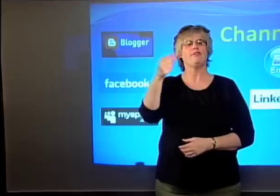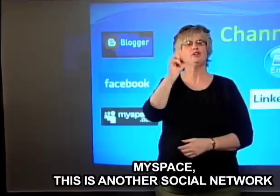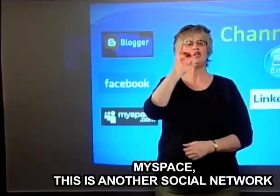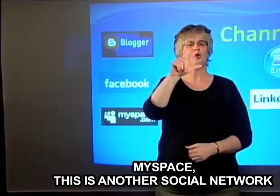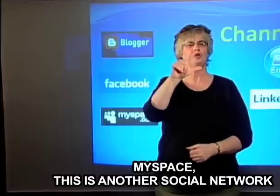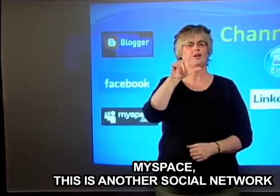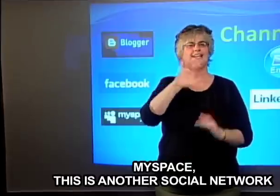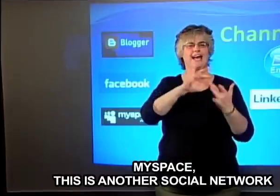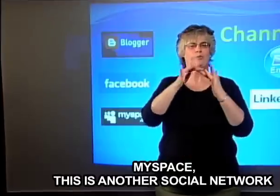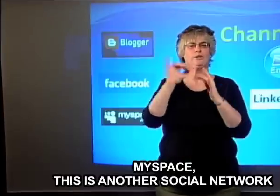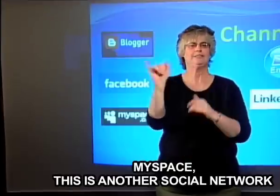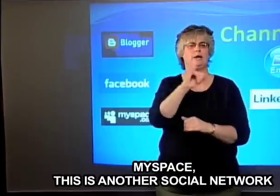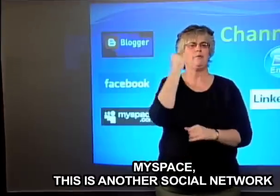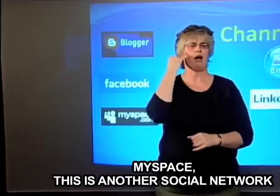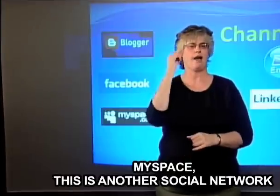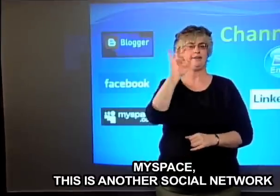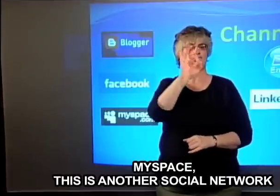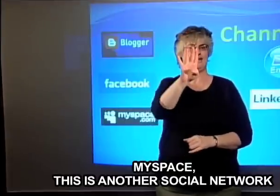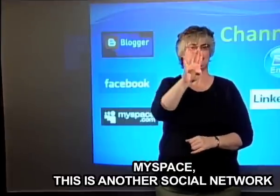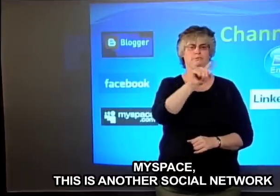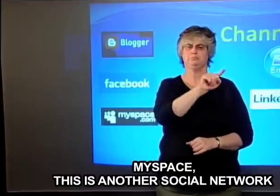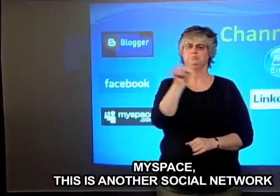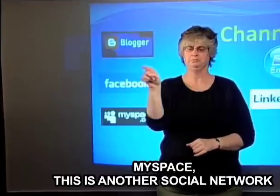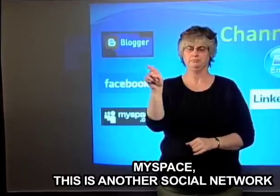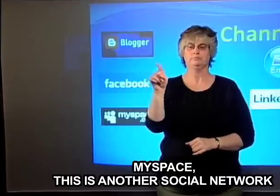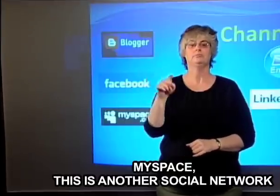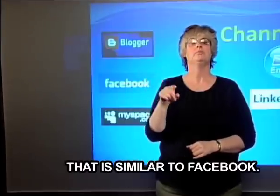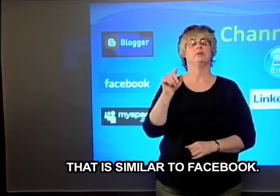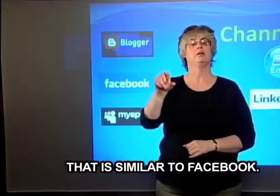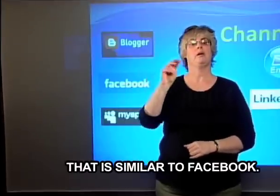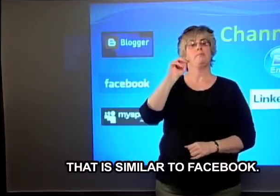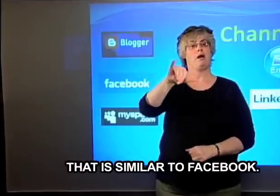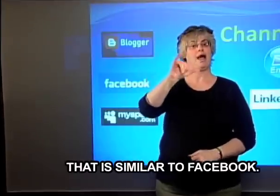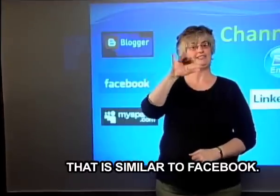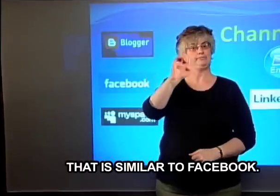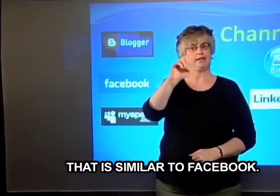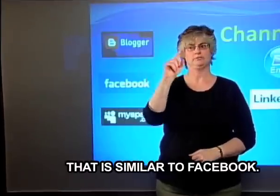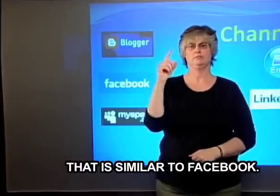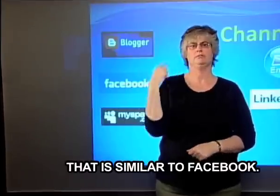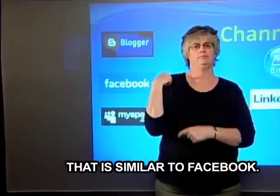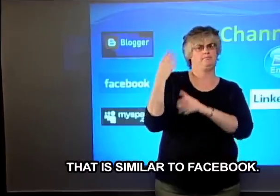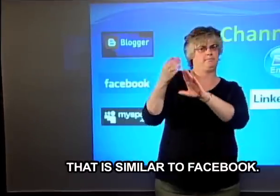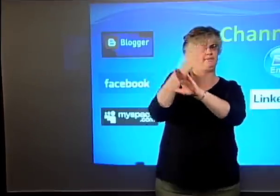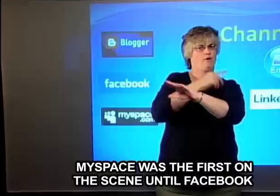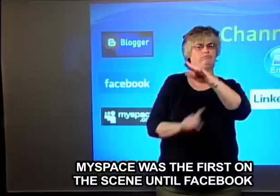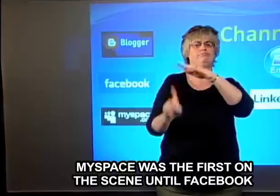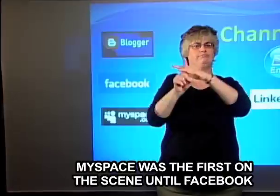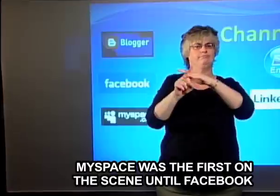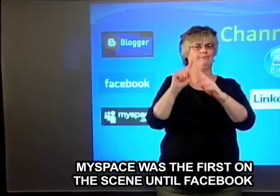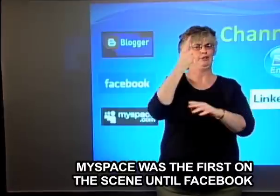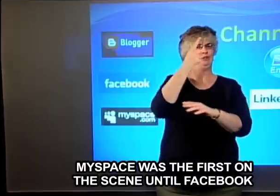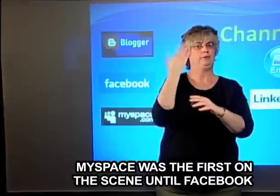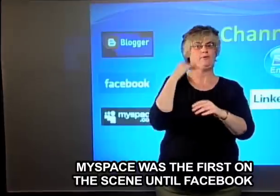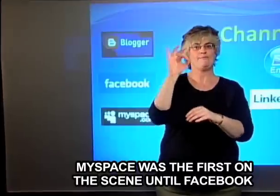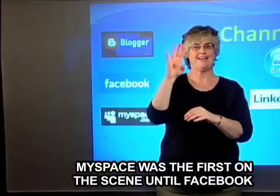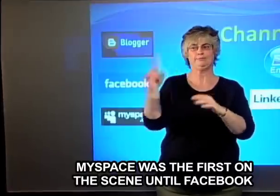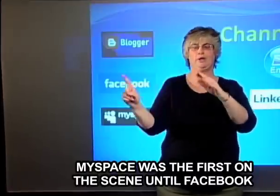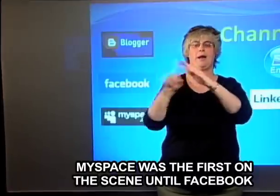MySpace. MySpace. This is another social network that is similar to Facebook. MySpace was the first on the